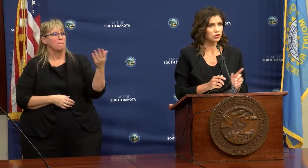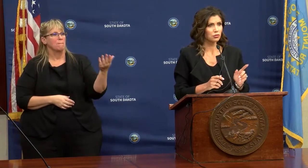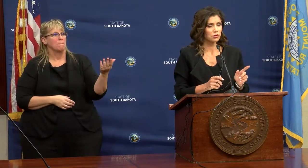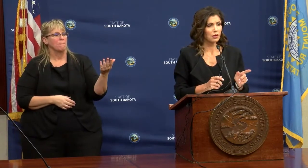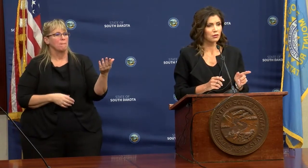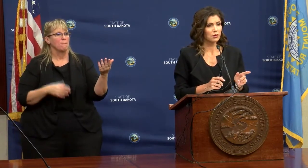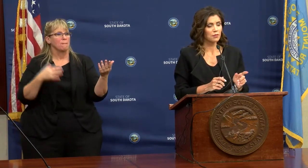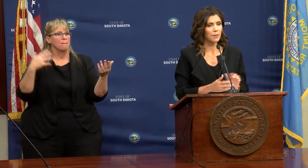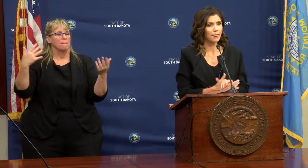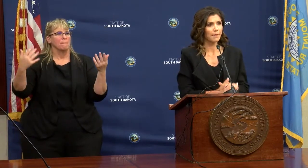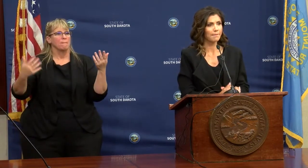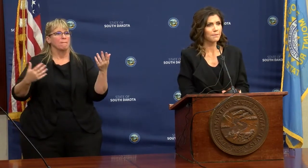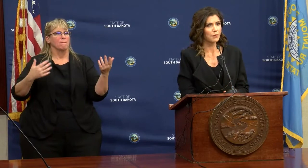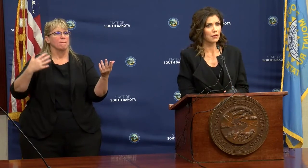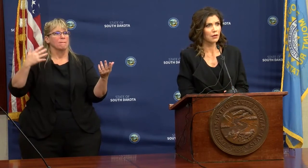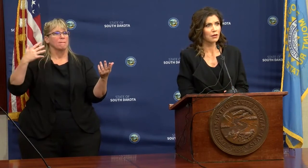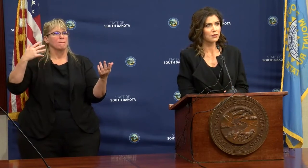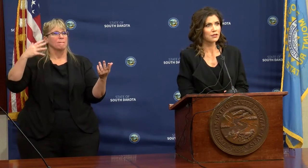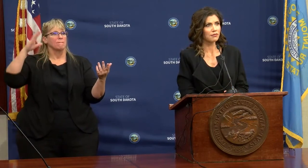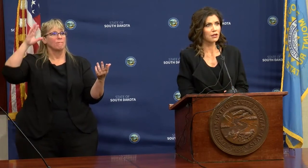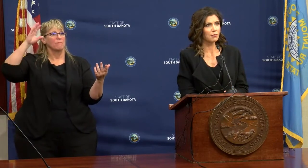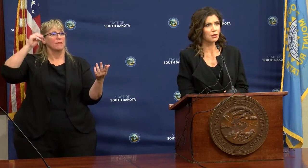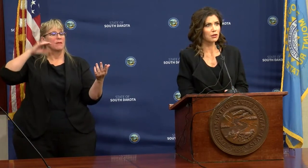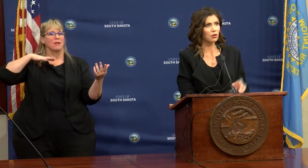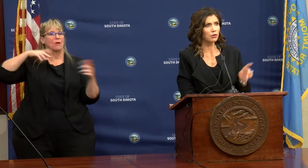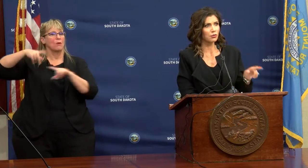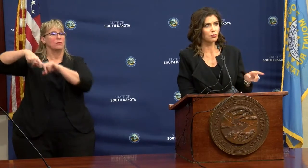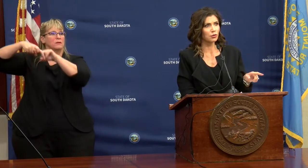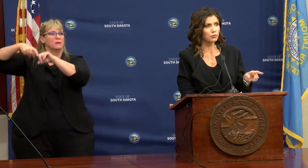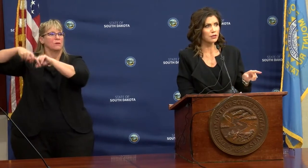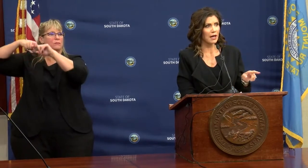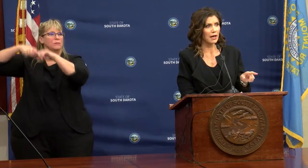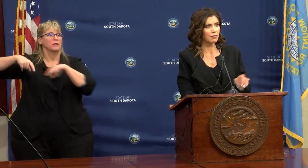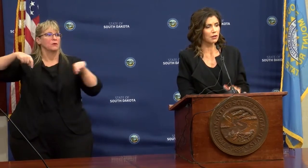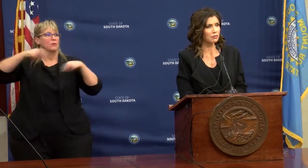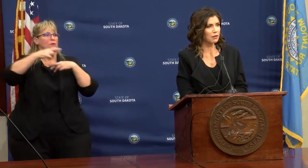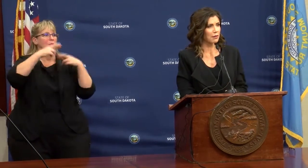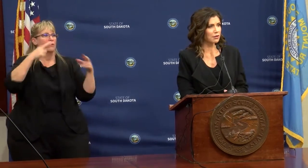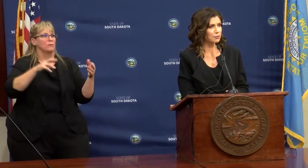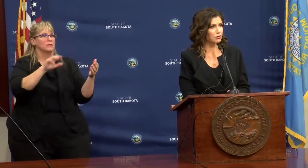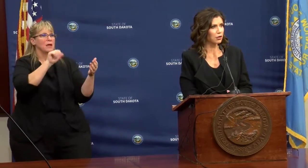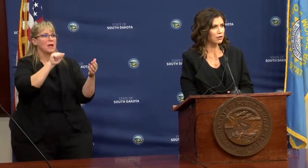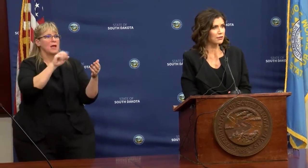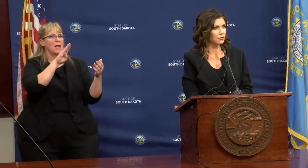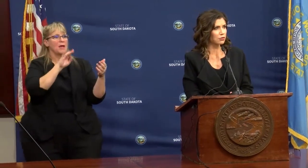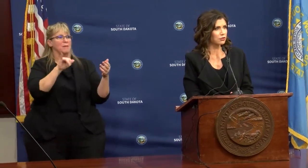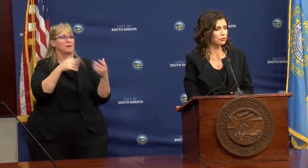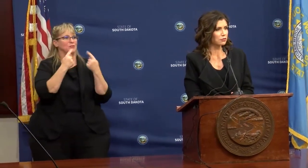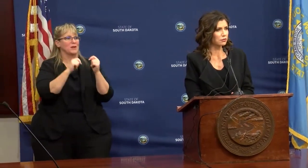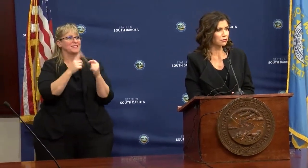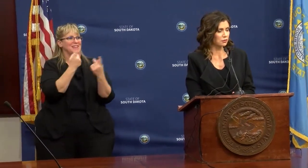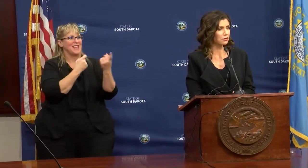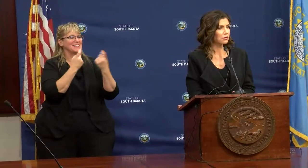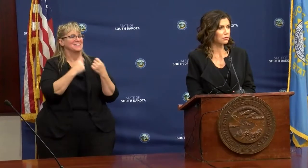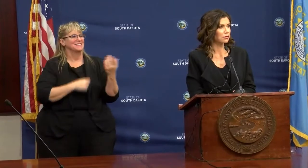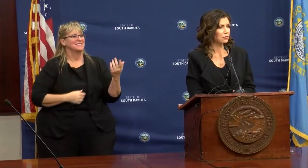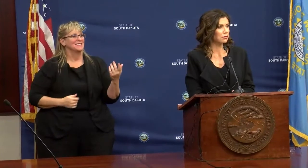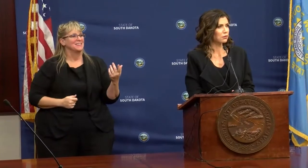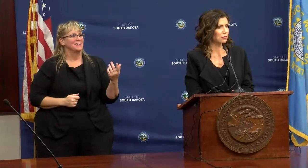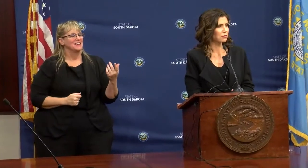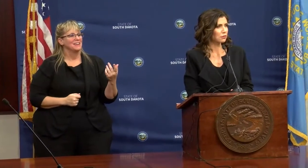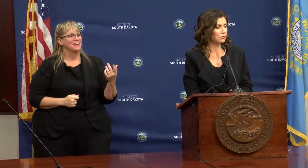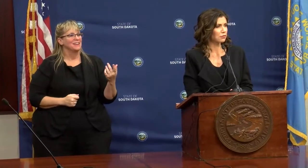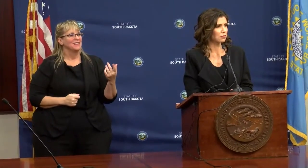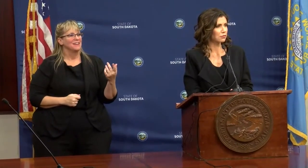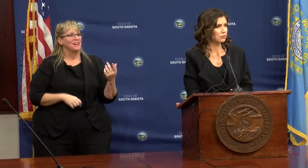So according to the Department of Health data from today... I'm going to go in the room to Abby. Abby's been trying to ask a question. Thank you.